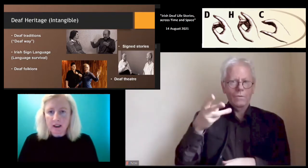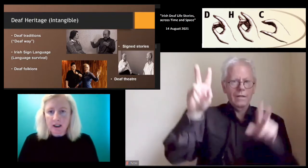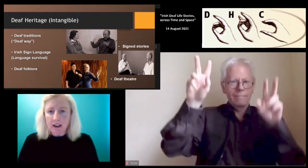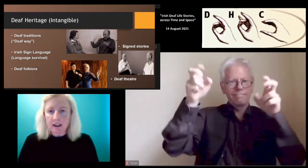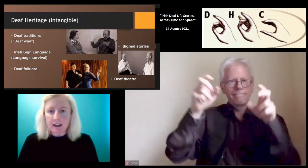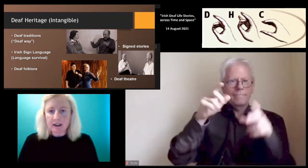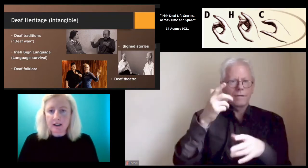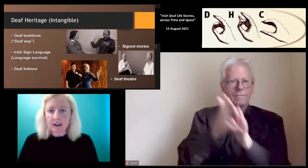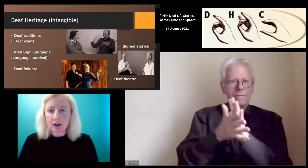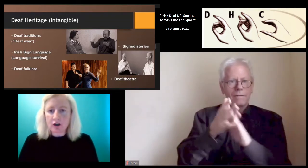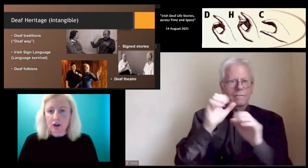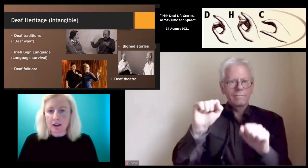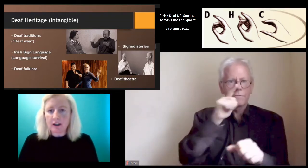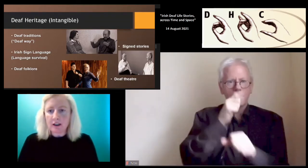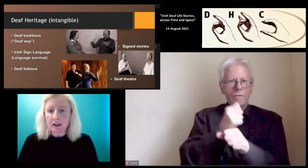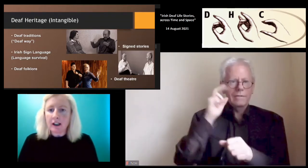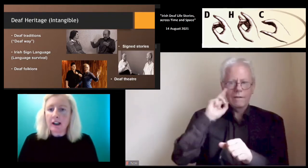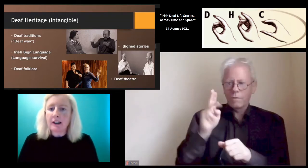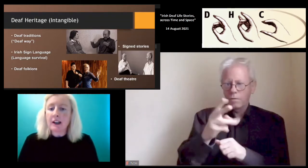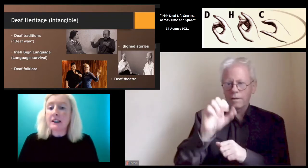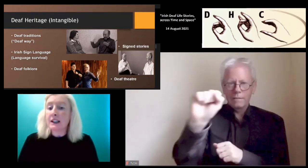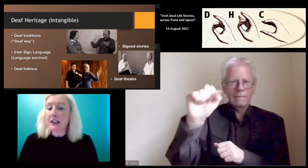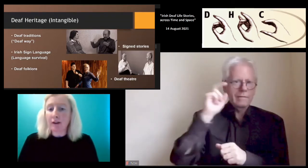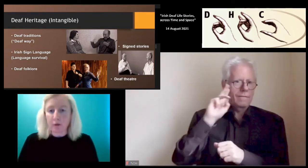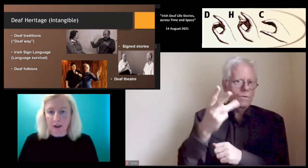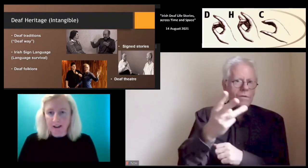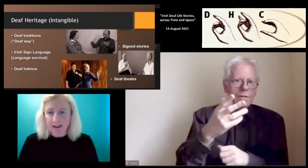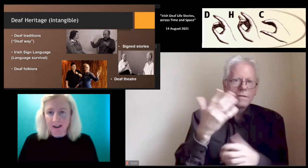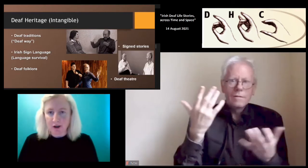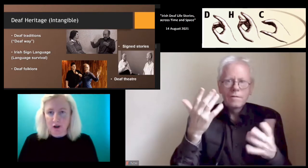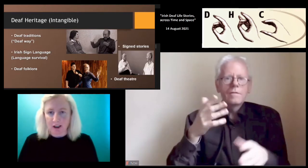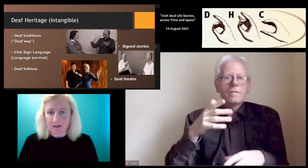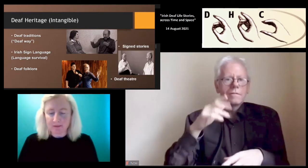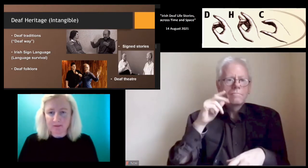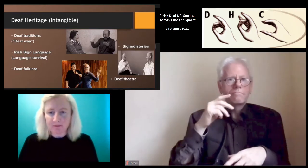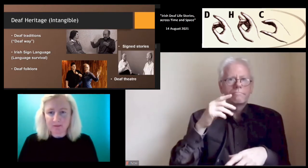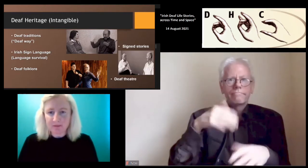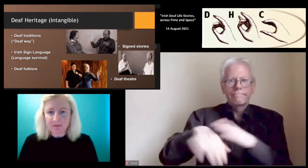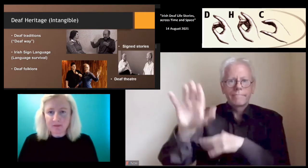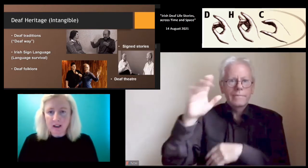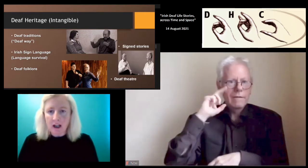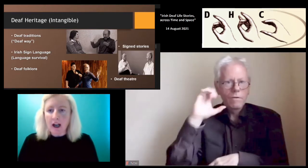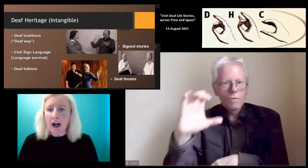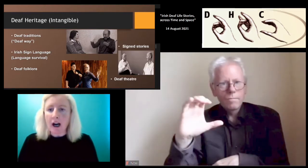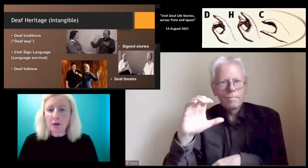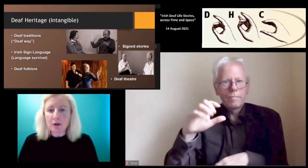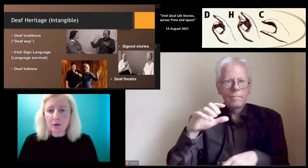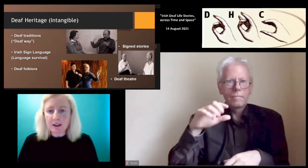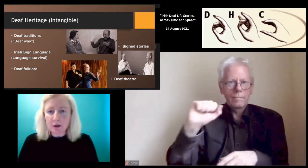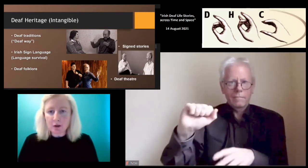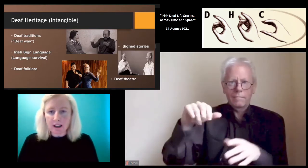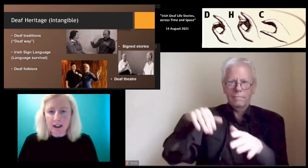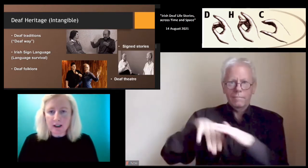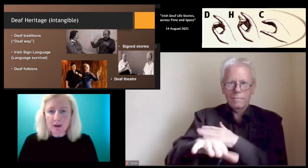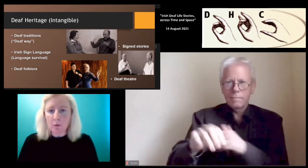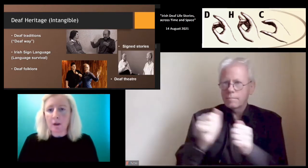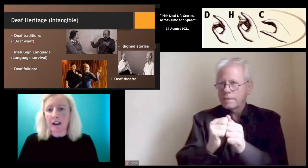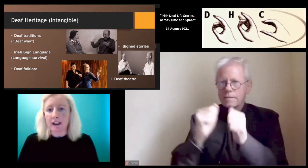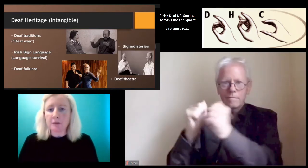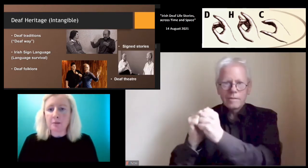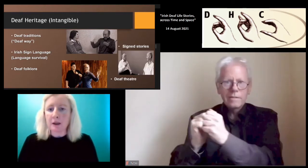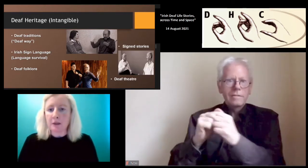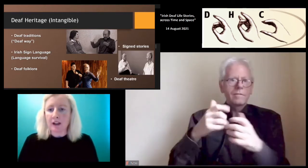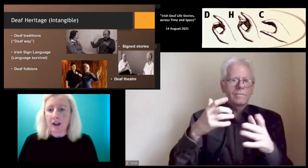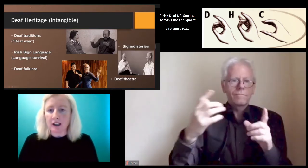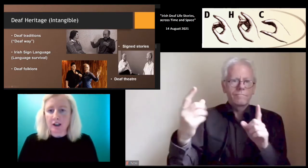it is the history, the Deaf way history. How do we denote that